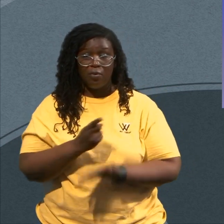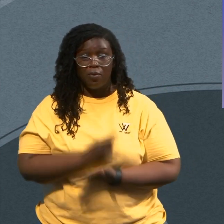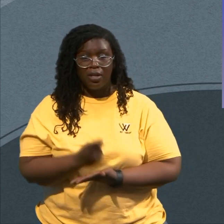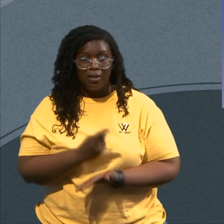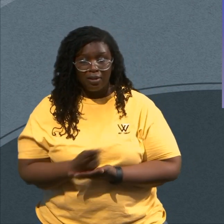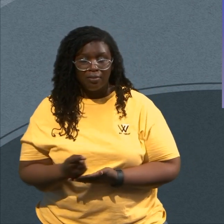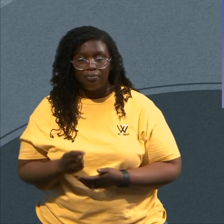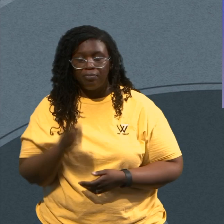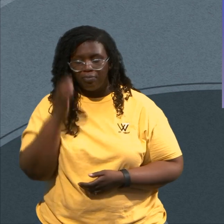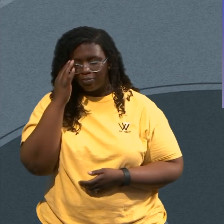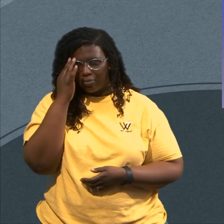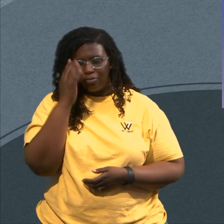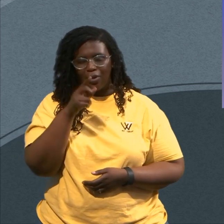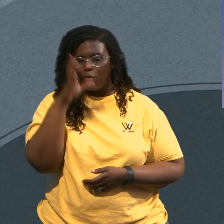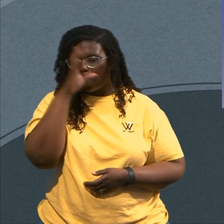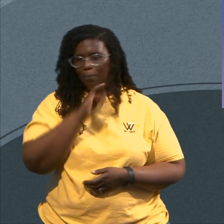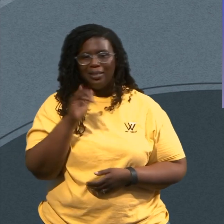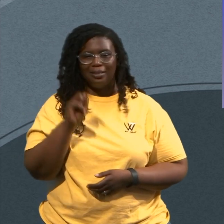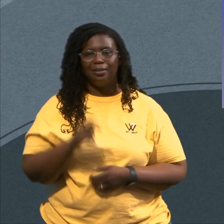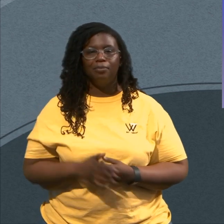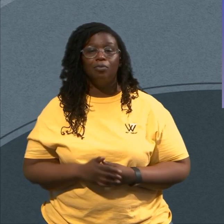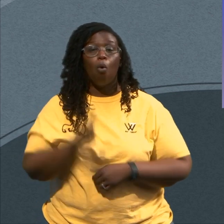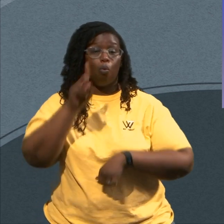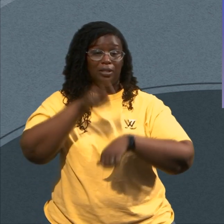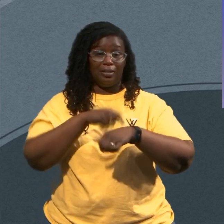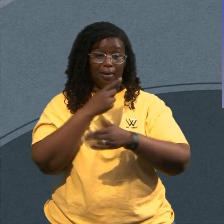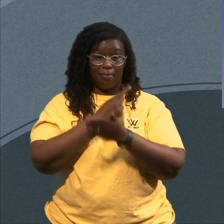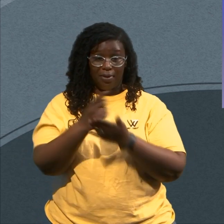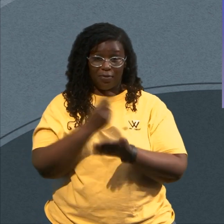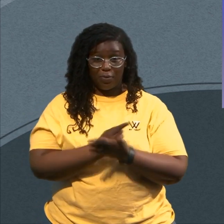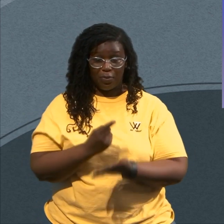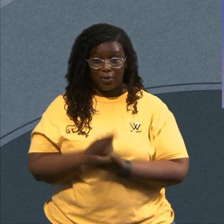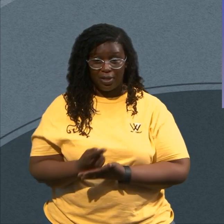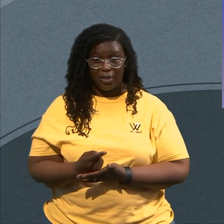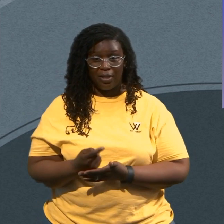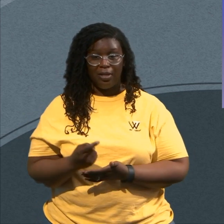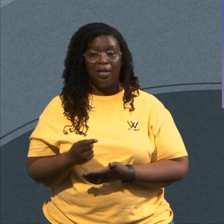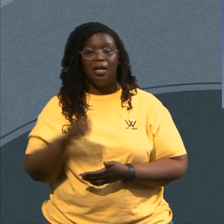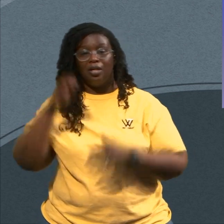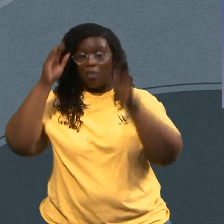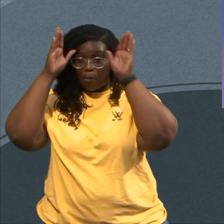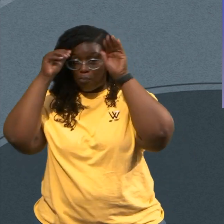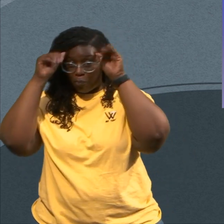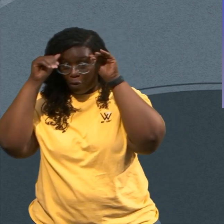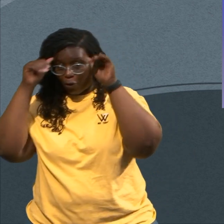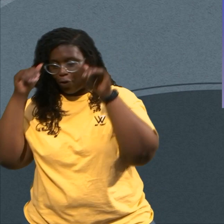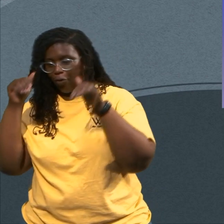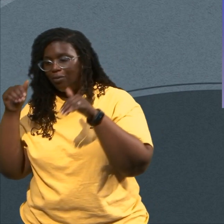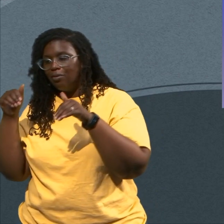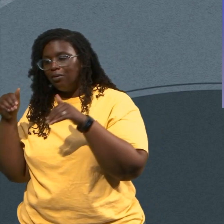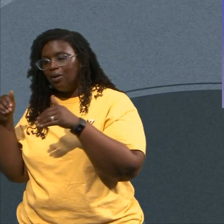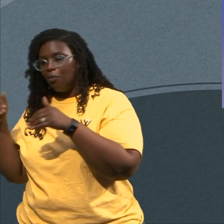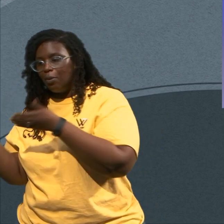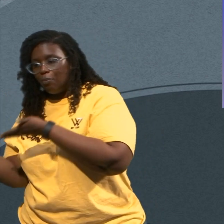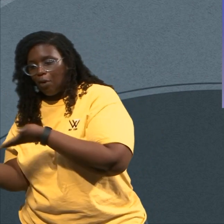Y'all Missed It Once A Week We Bring The Mule Out Of The Mine So We Won't Go Blind